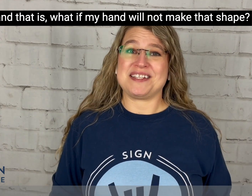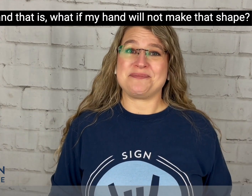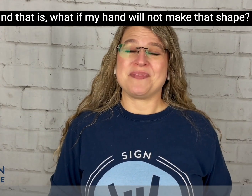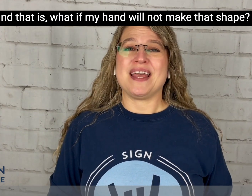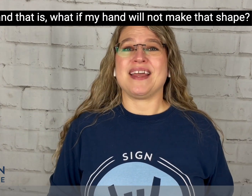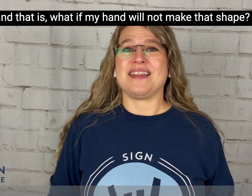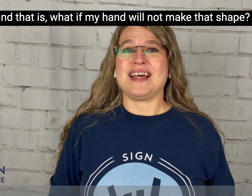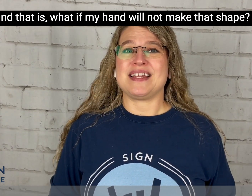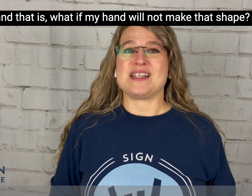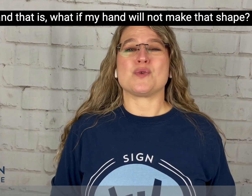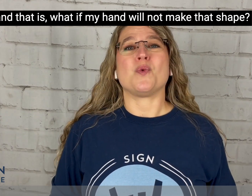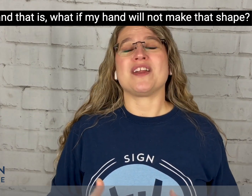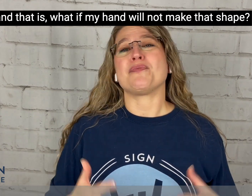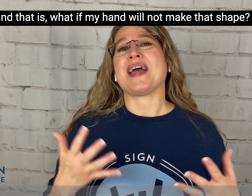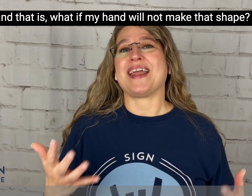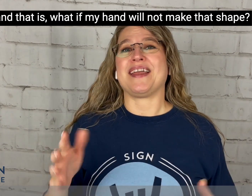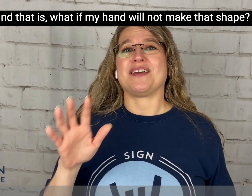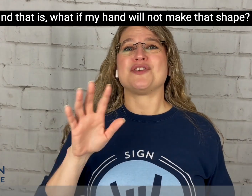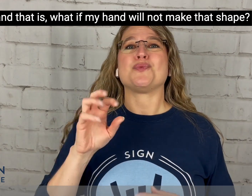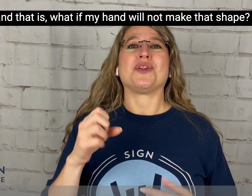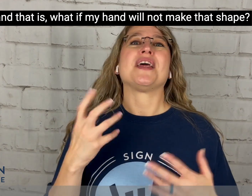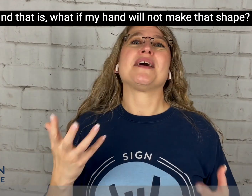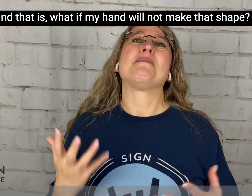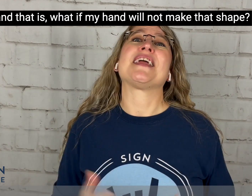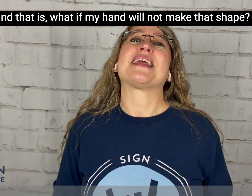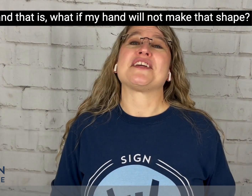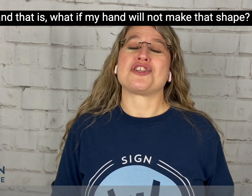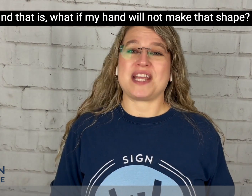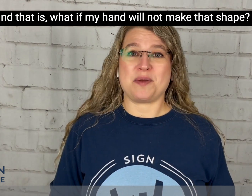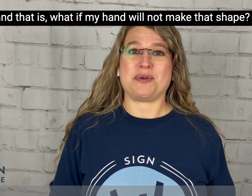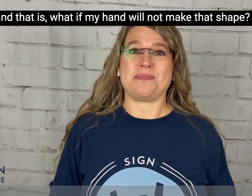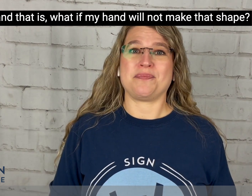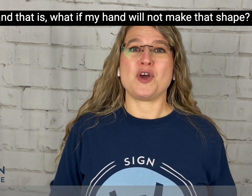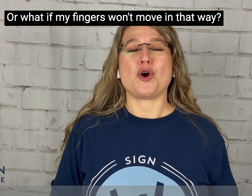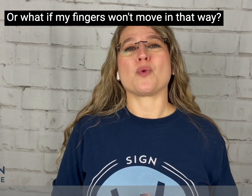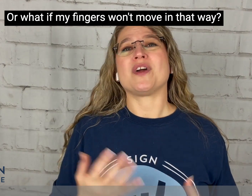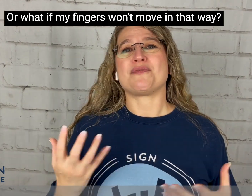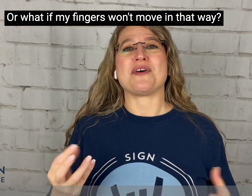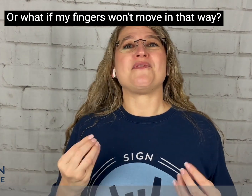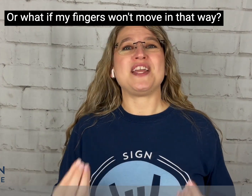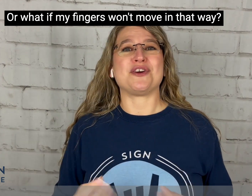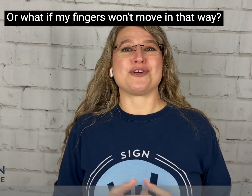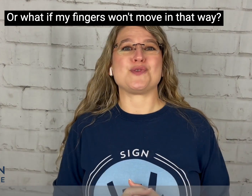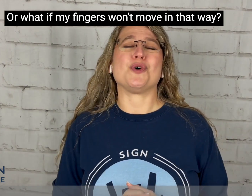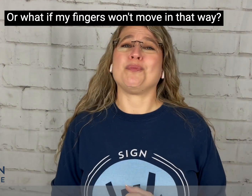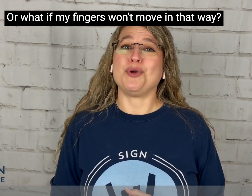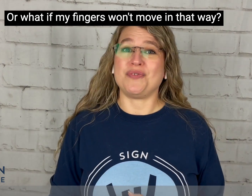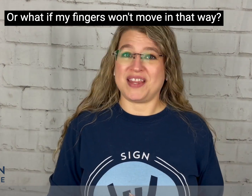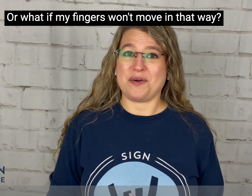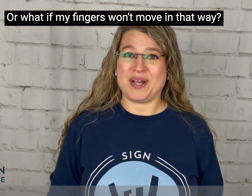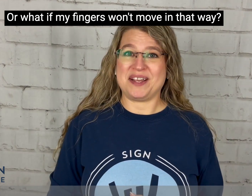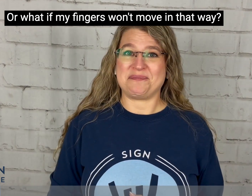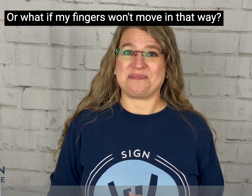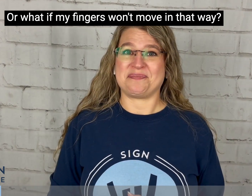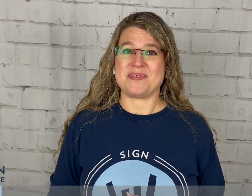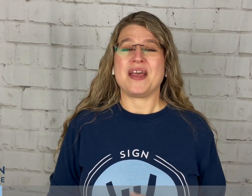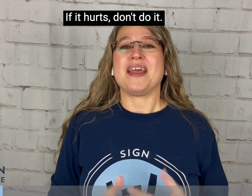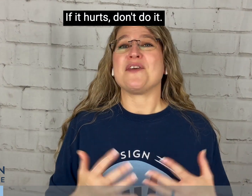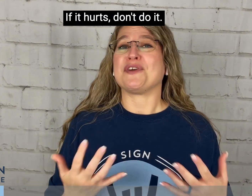and that is what if my hand will not make that shape or what if my fingers won't move in that way? If it